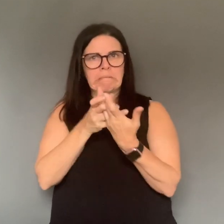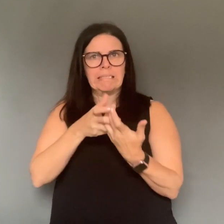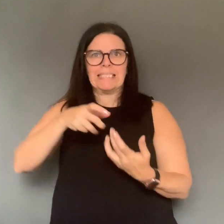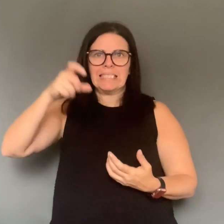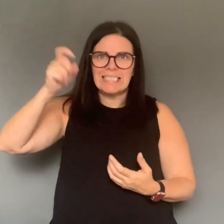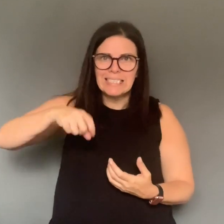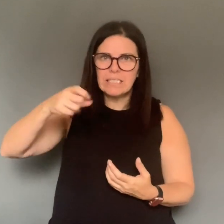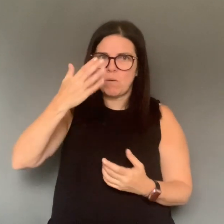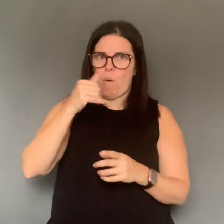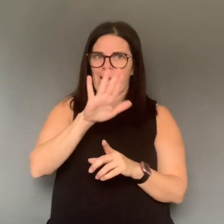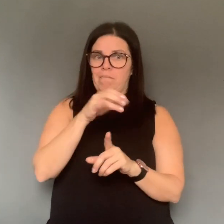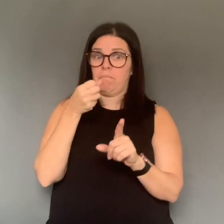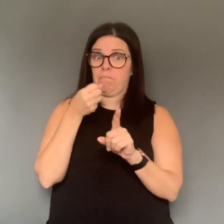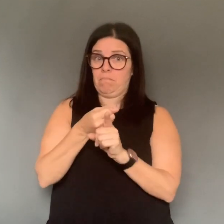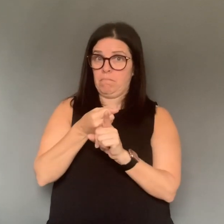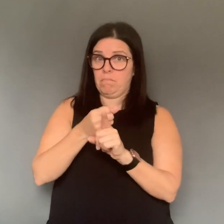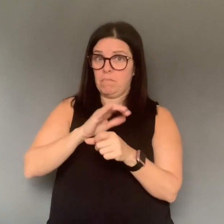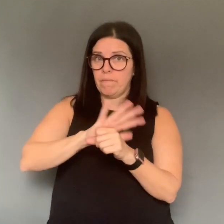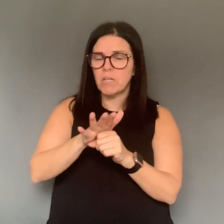require any medical treatment.